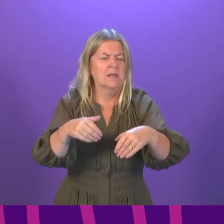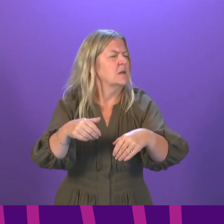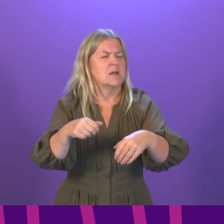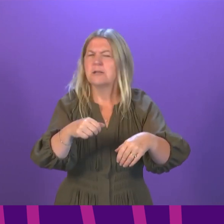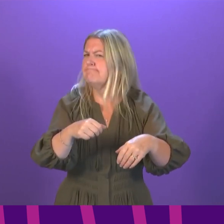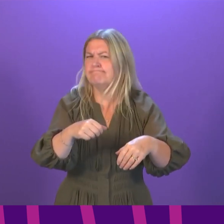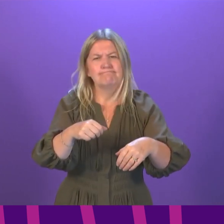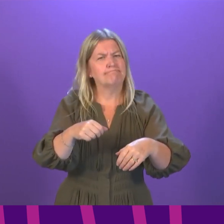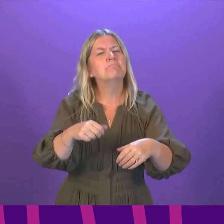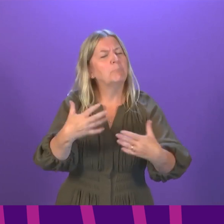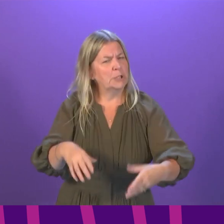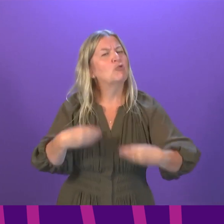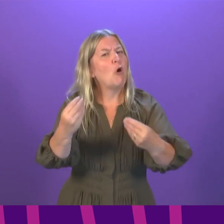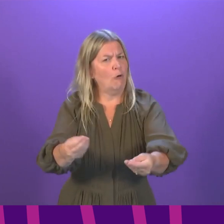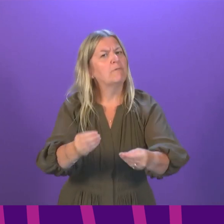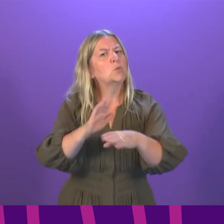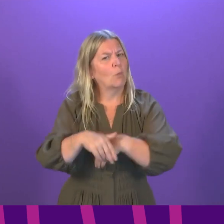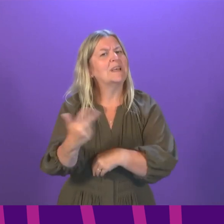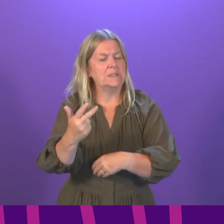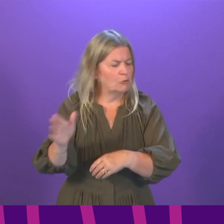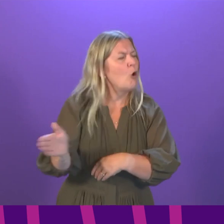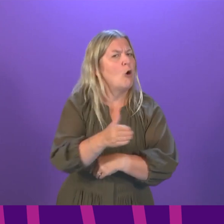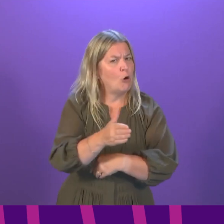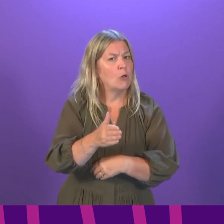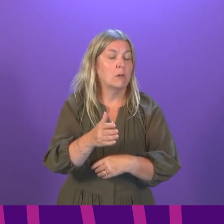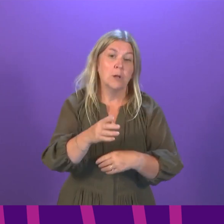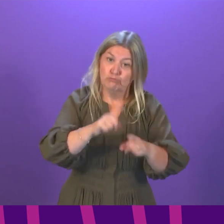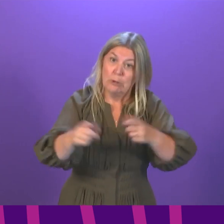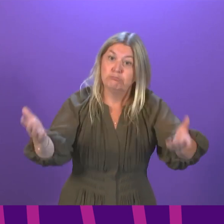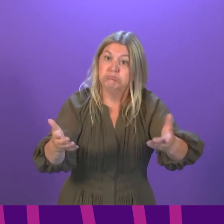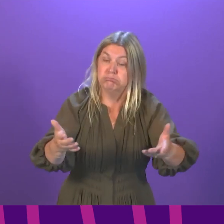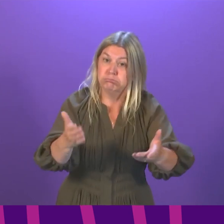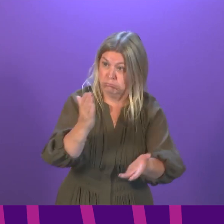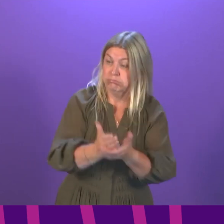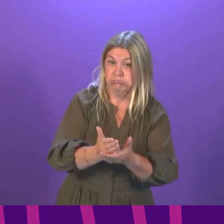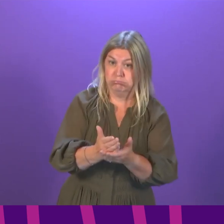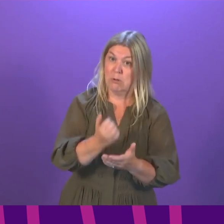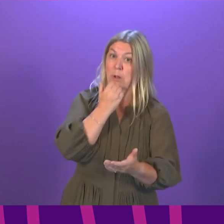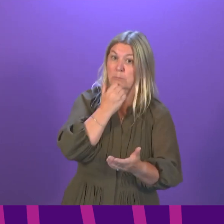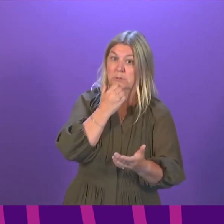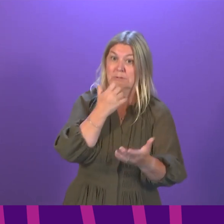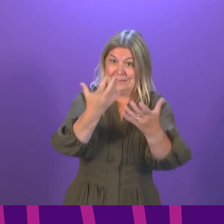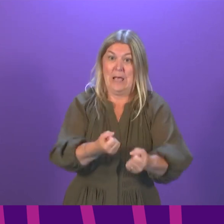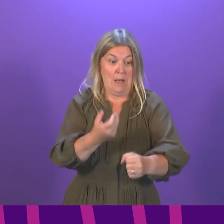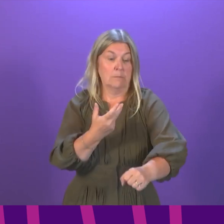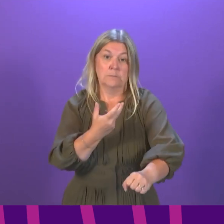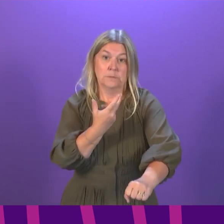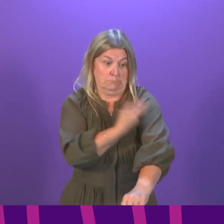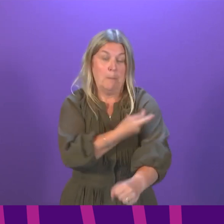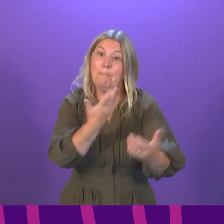will continue to work to get uptake rates as high as possible. Uptake rates are high, higher than perhaps I might have